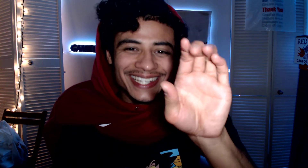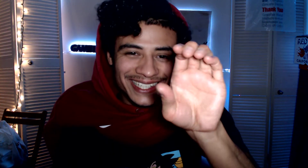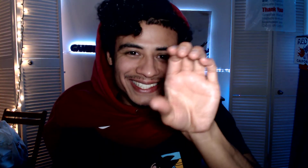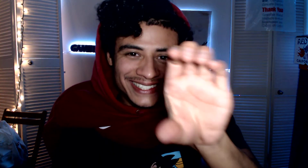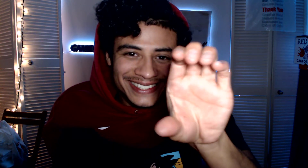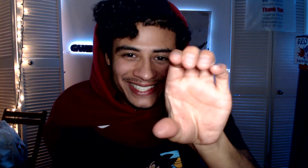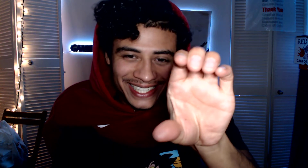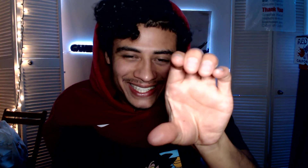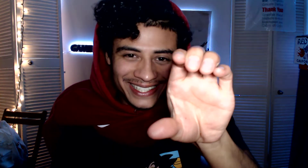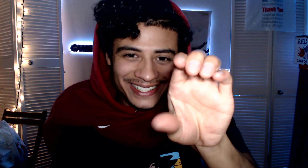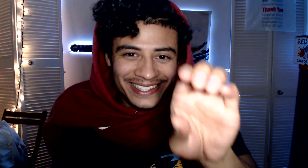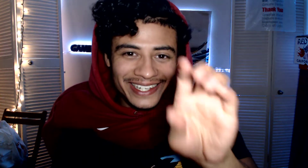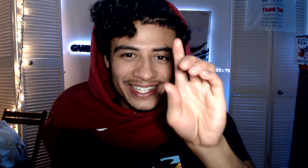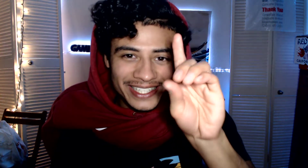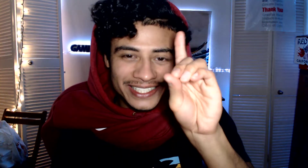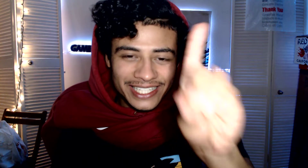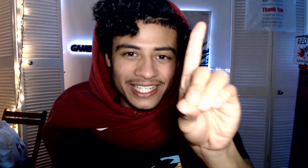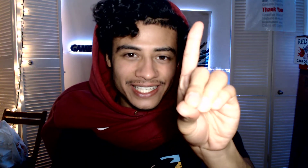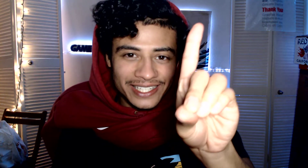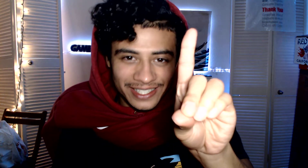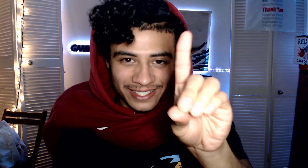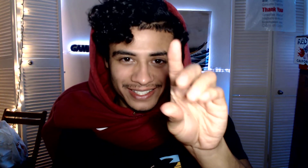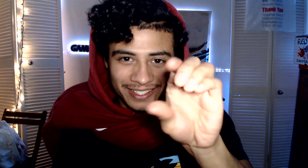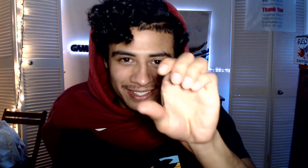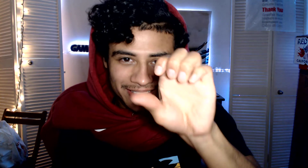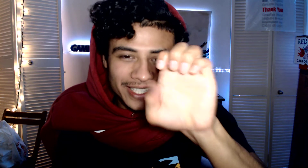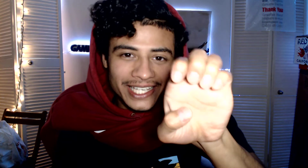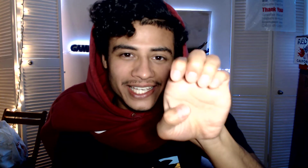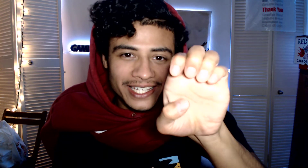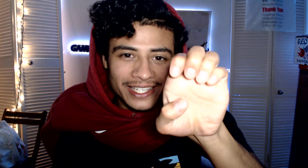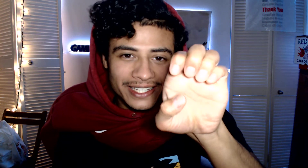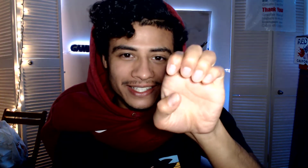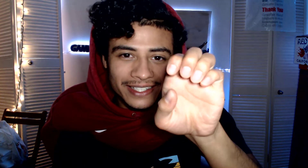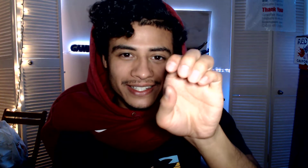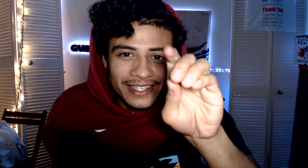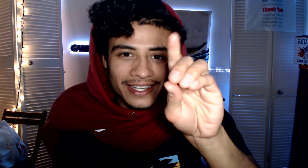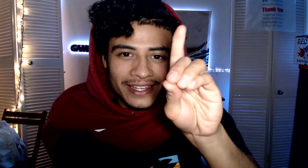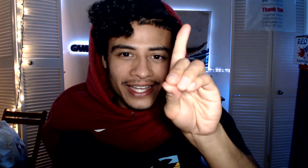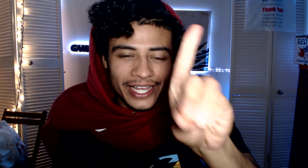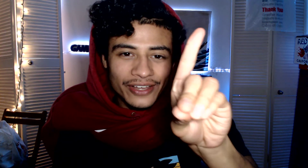C. D. E. F.